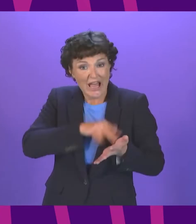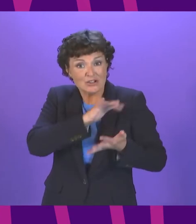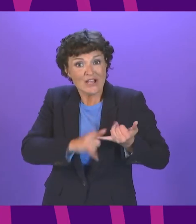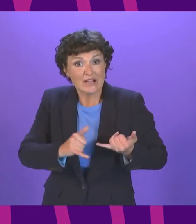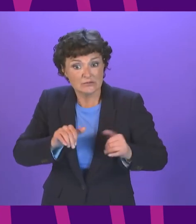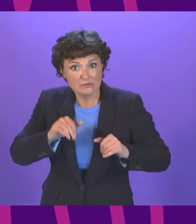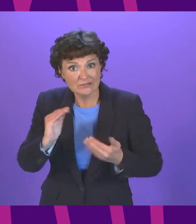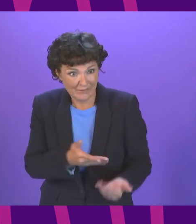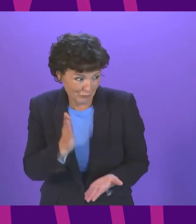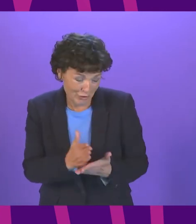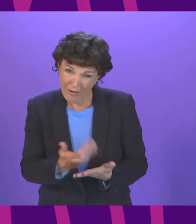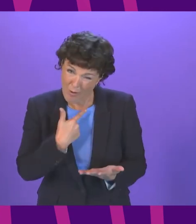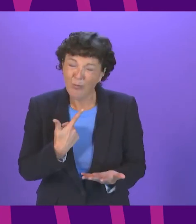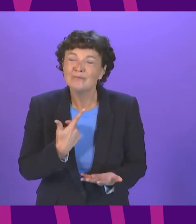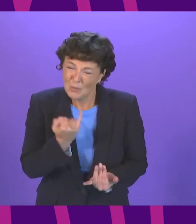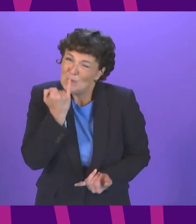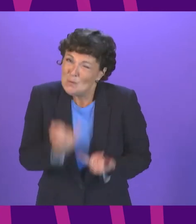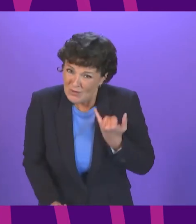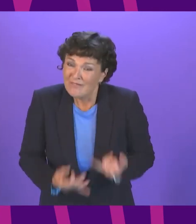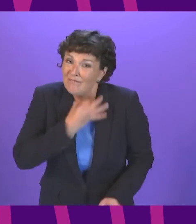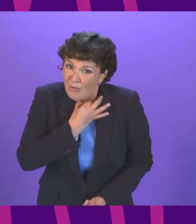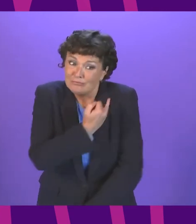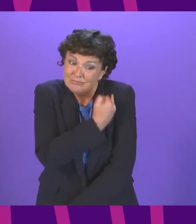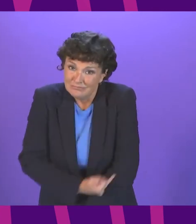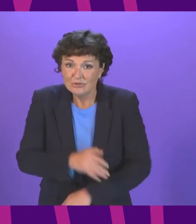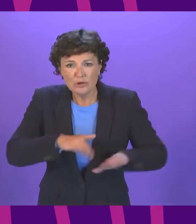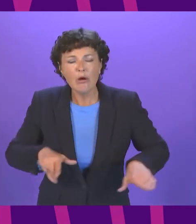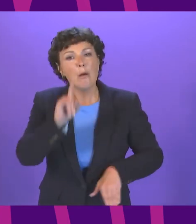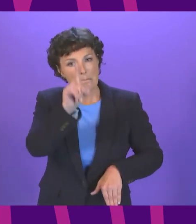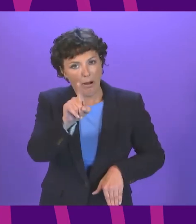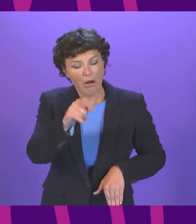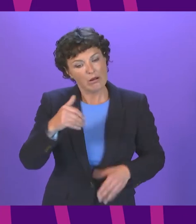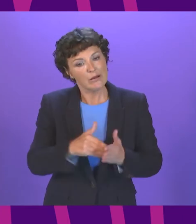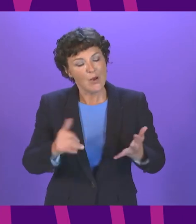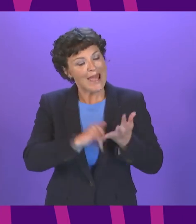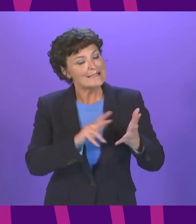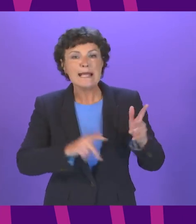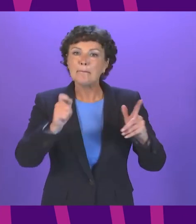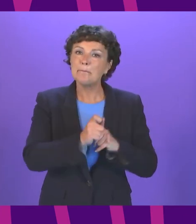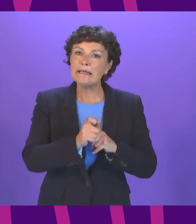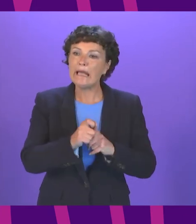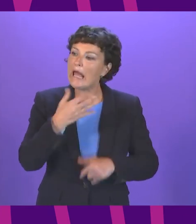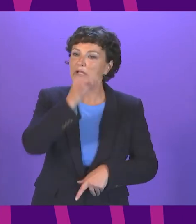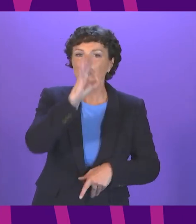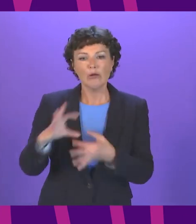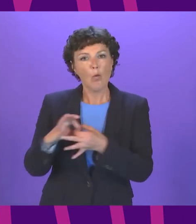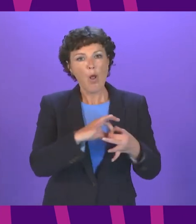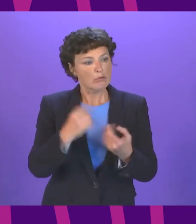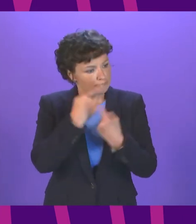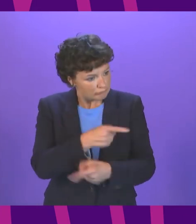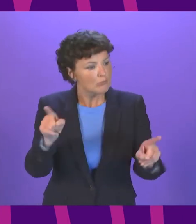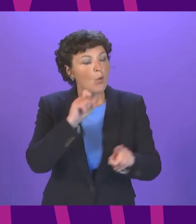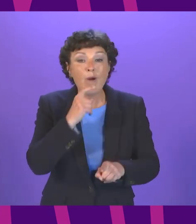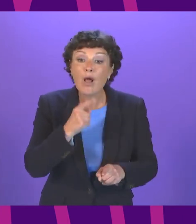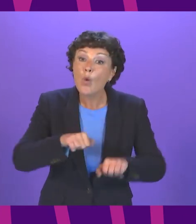children and young people now the SNP Green Coalition are promising to clear waiting times in two years I welcome that I really do